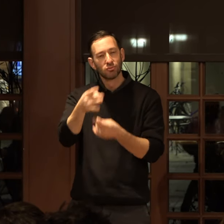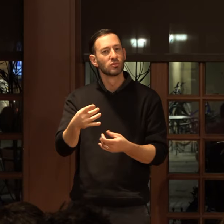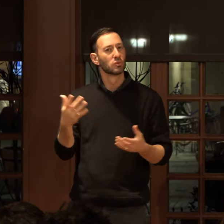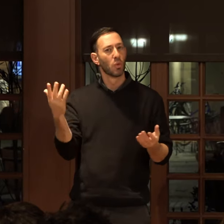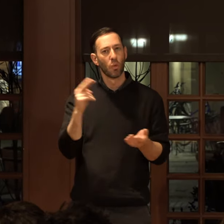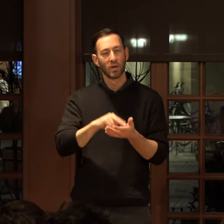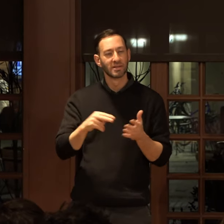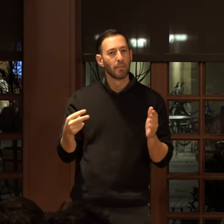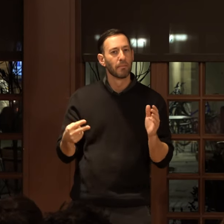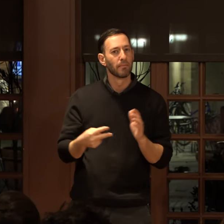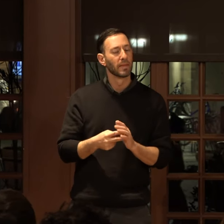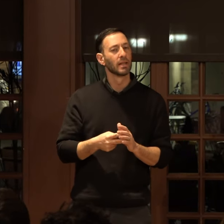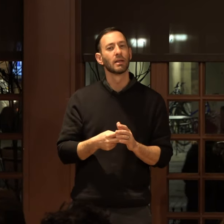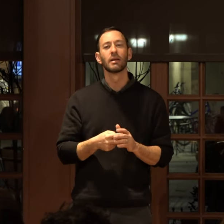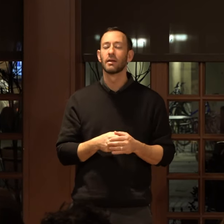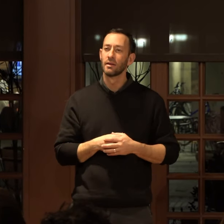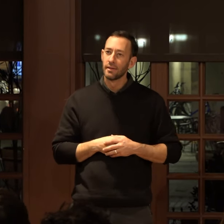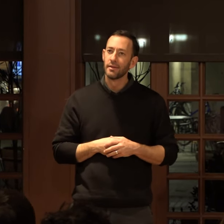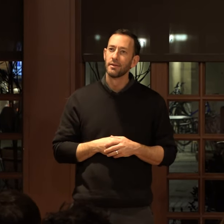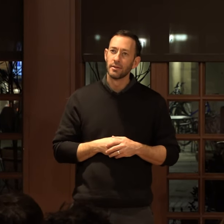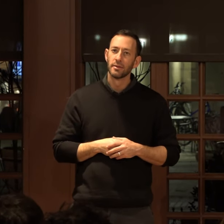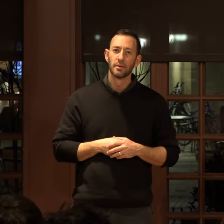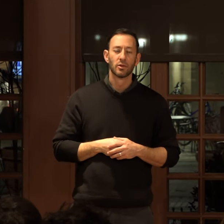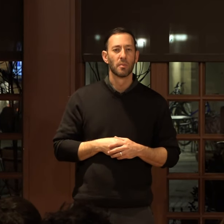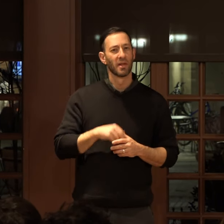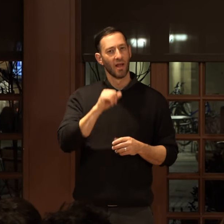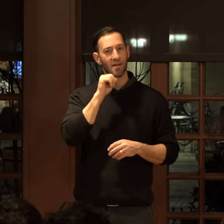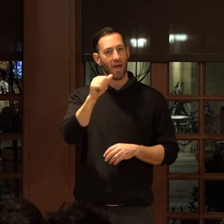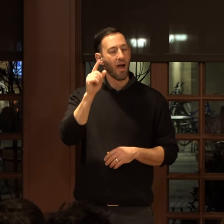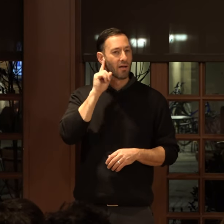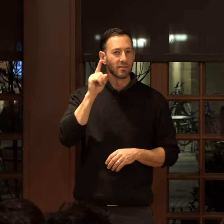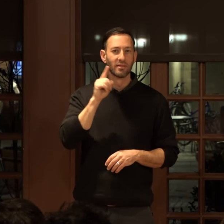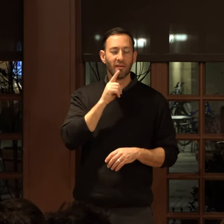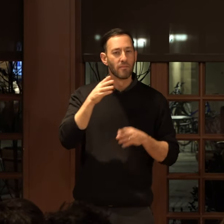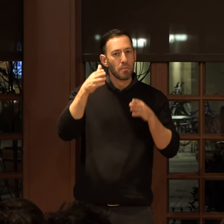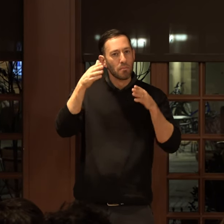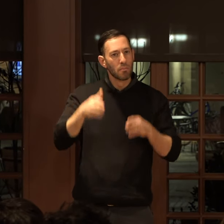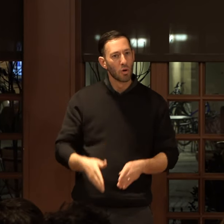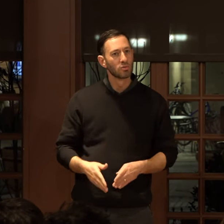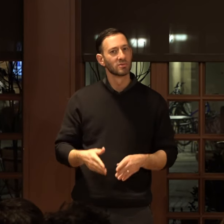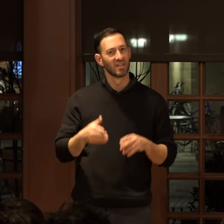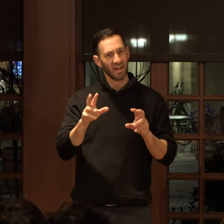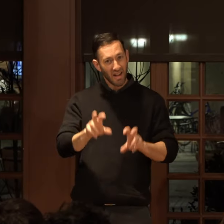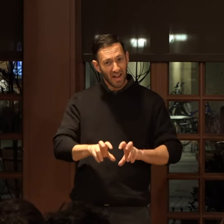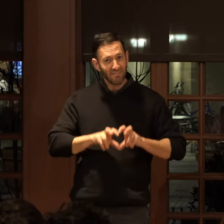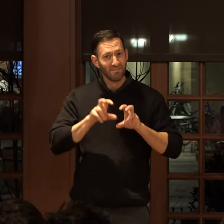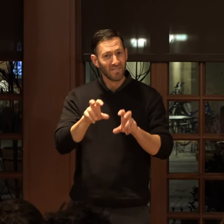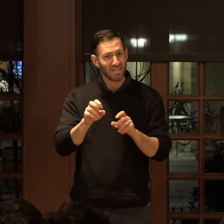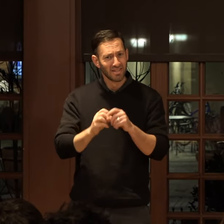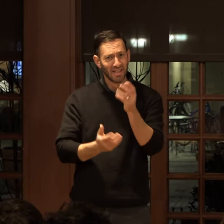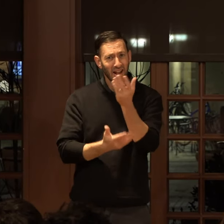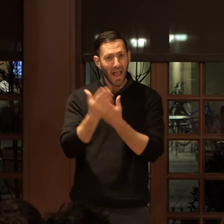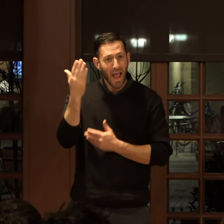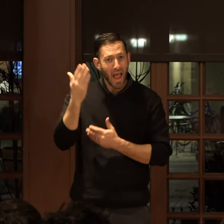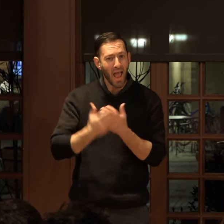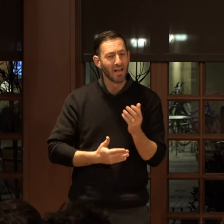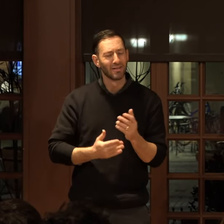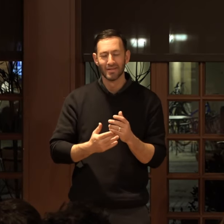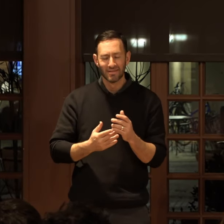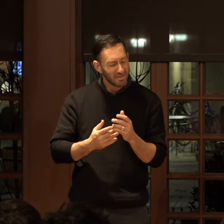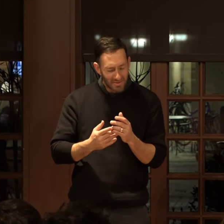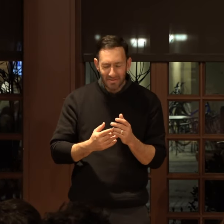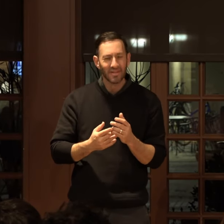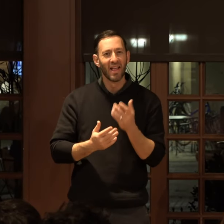what does it mean to be a non-deaf person invested in hands when it is that